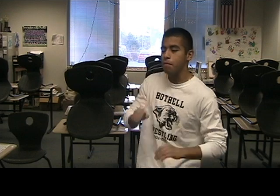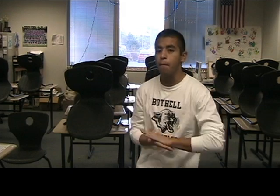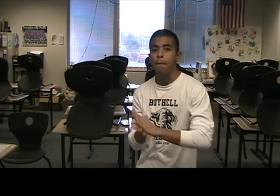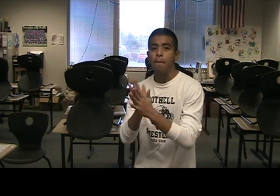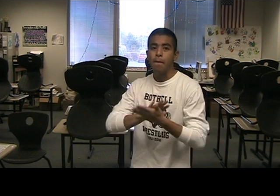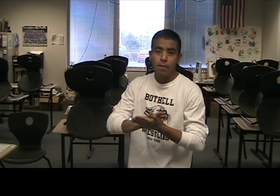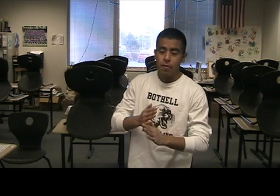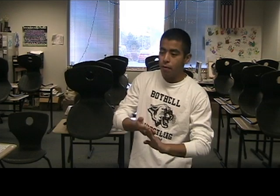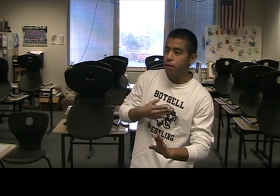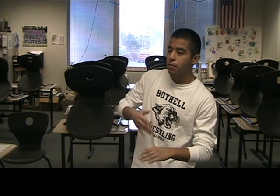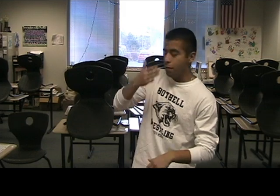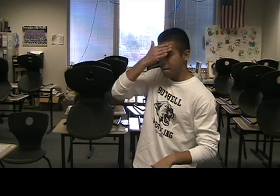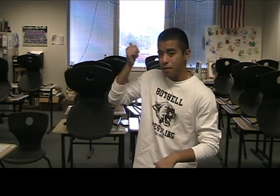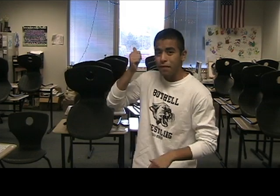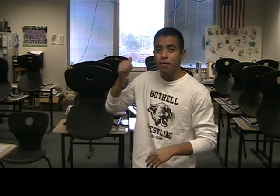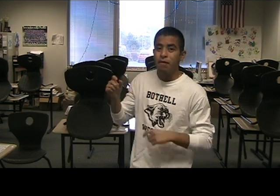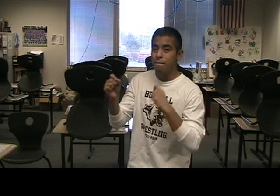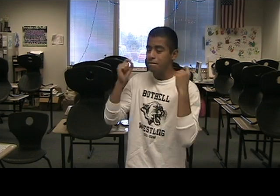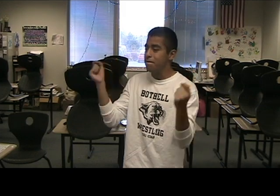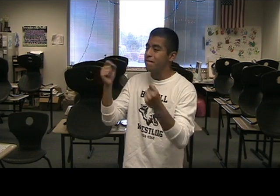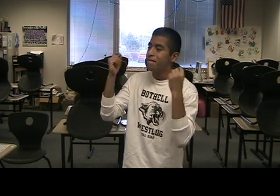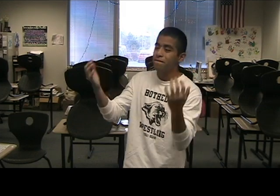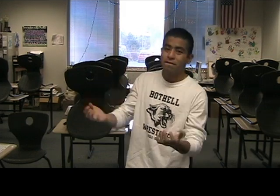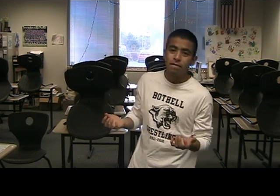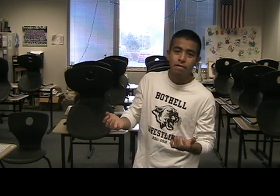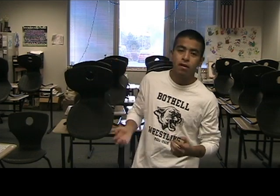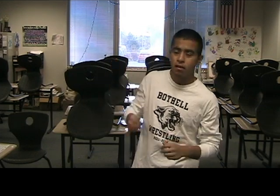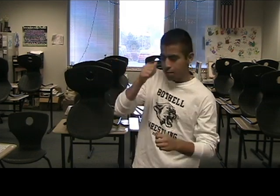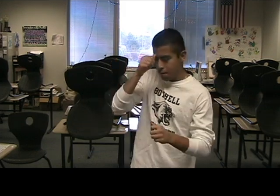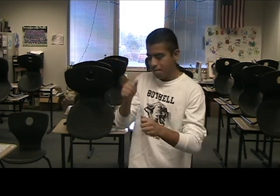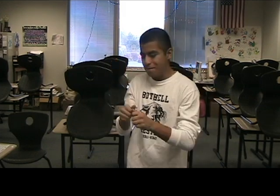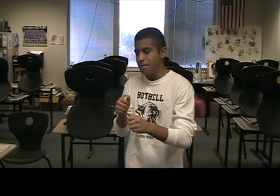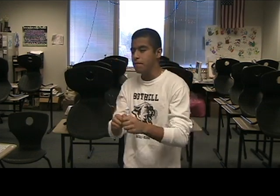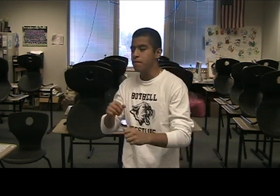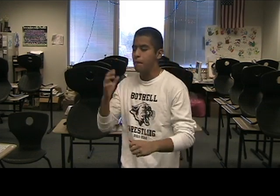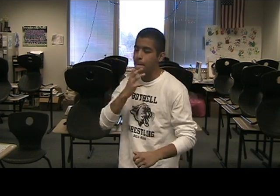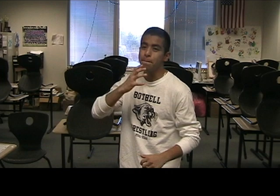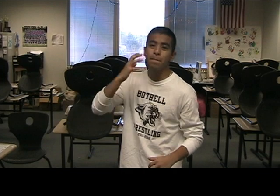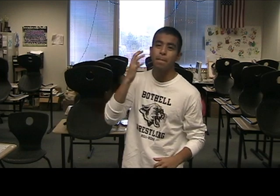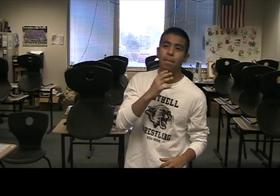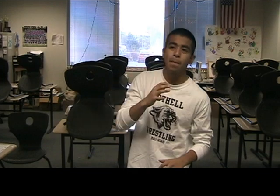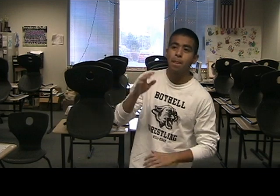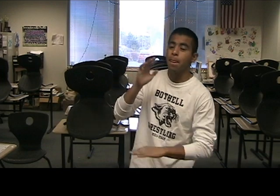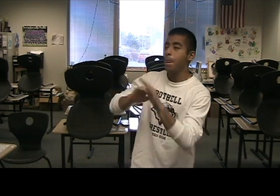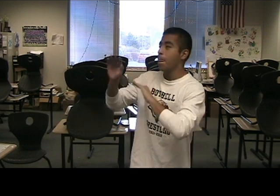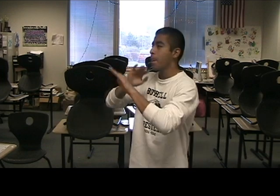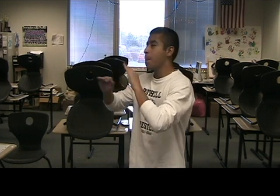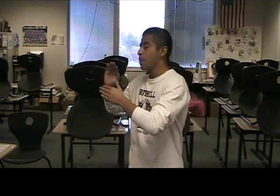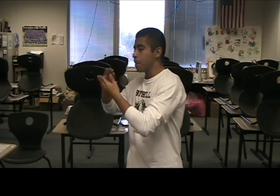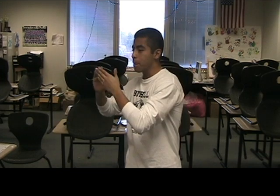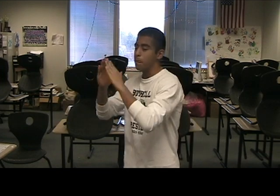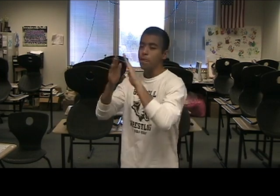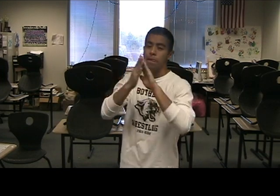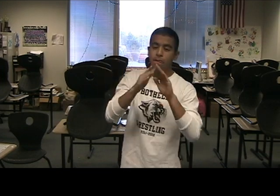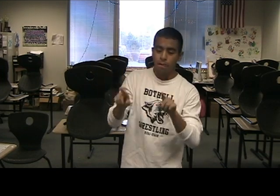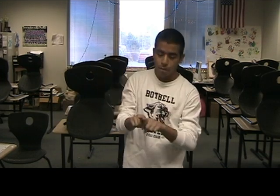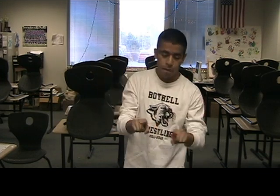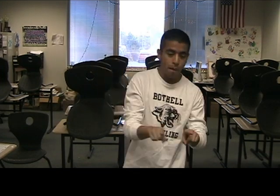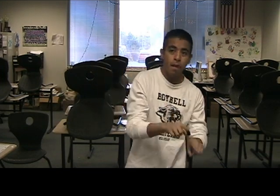old. And don't remember it, so let's December it, and reassemble it, oh yeah. Once upon a time in a